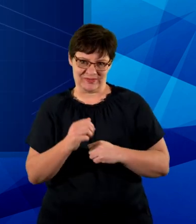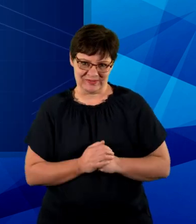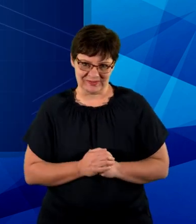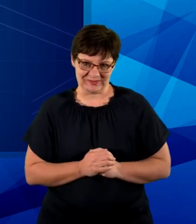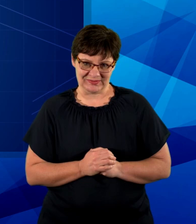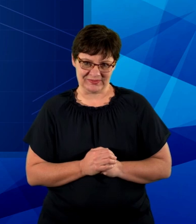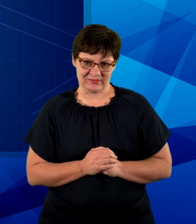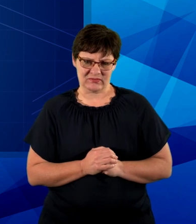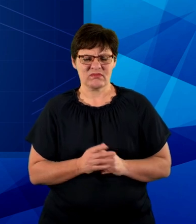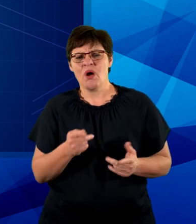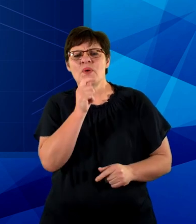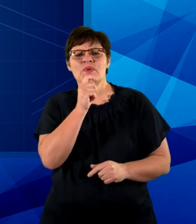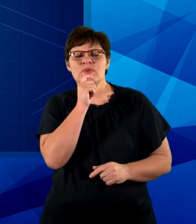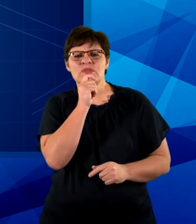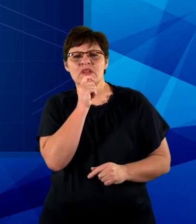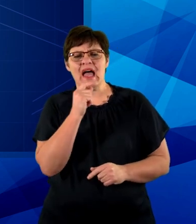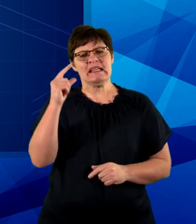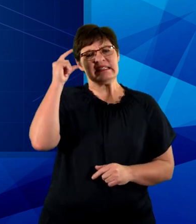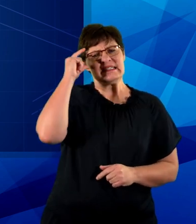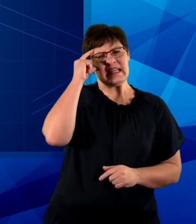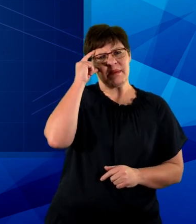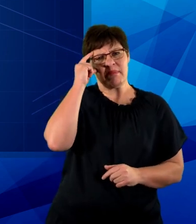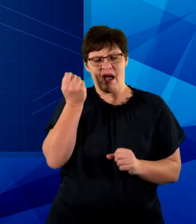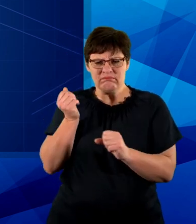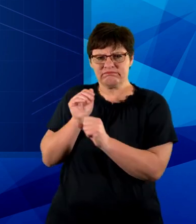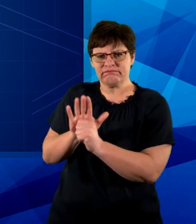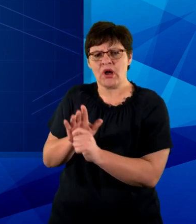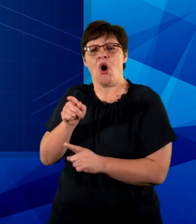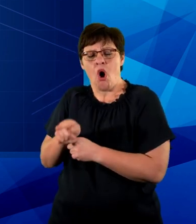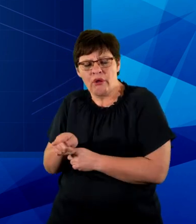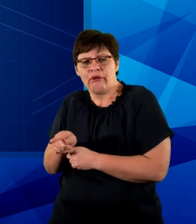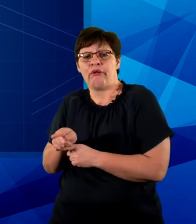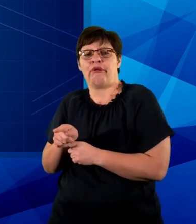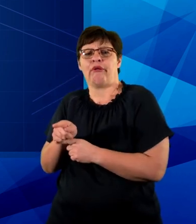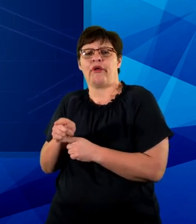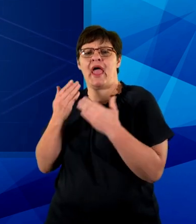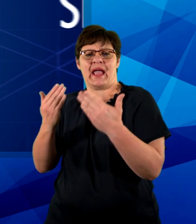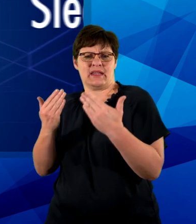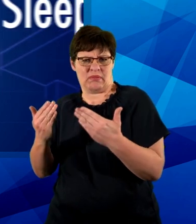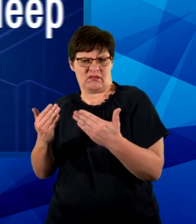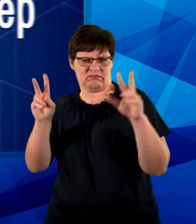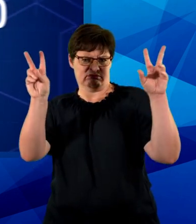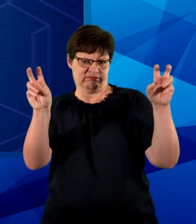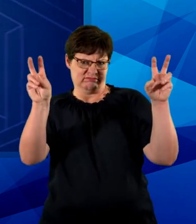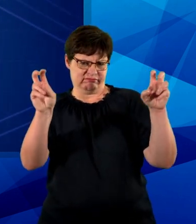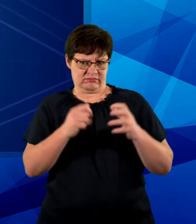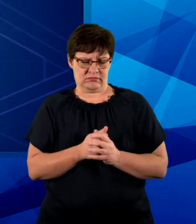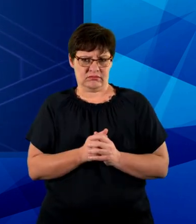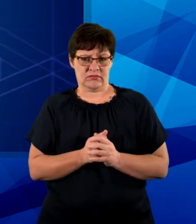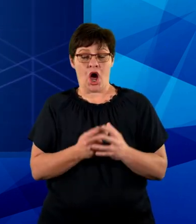Let's use the effects of sleep on academic performance as a topic. Many researchers have published